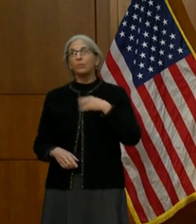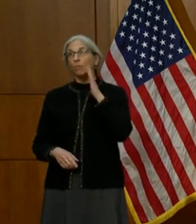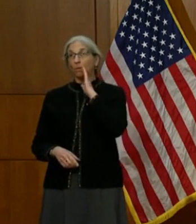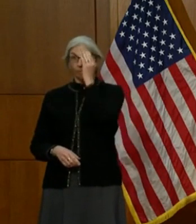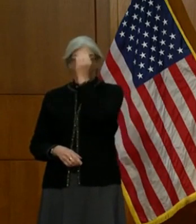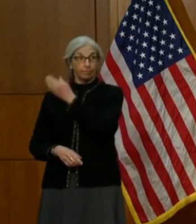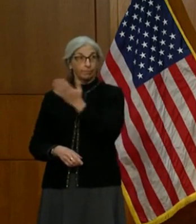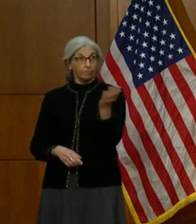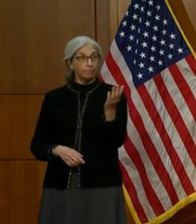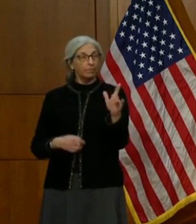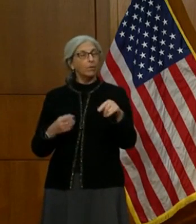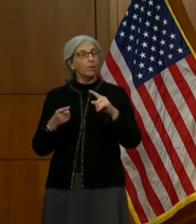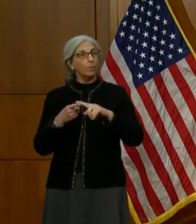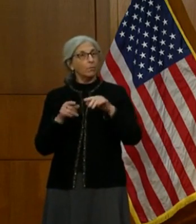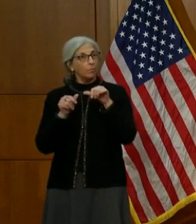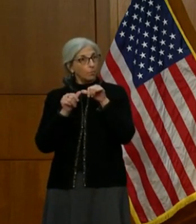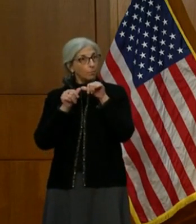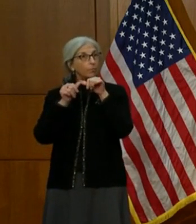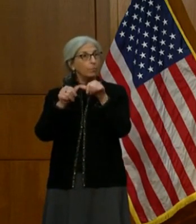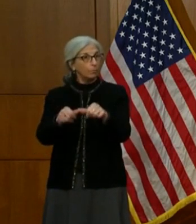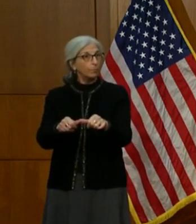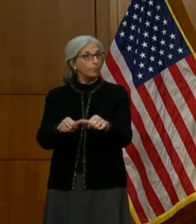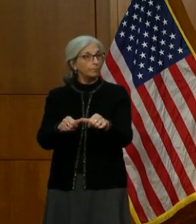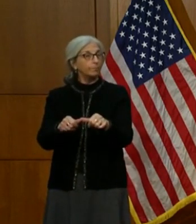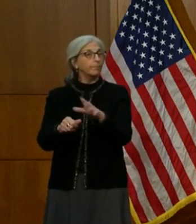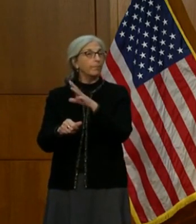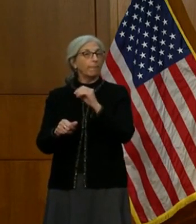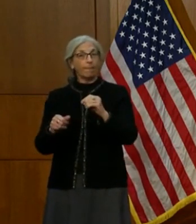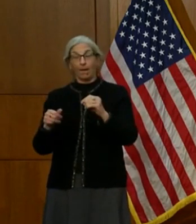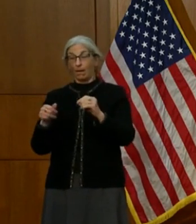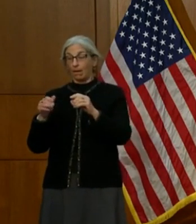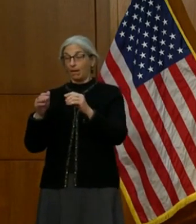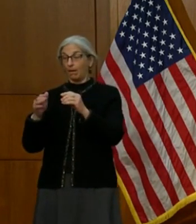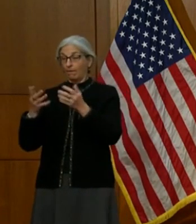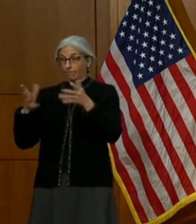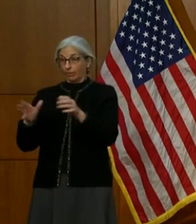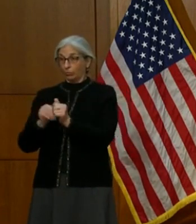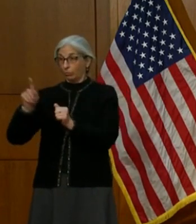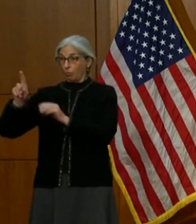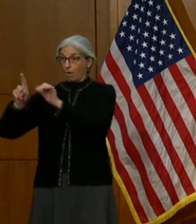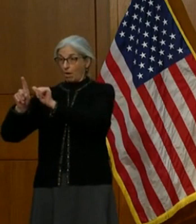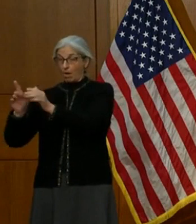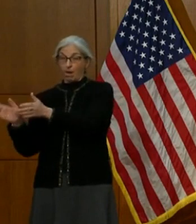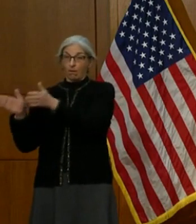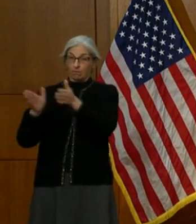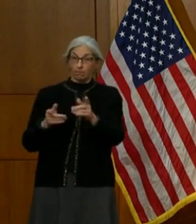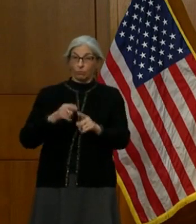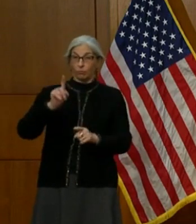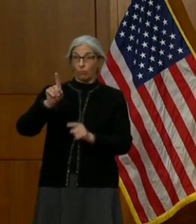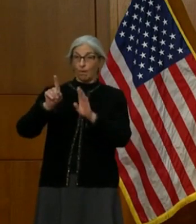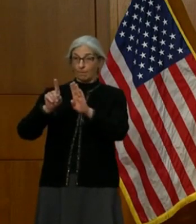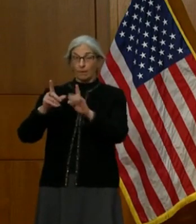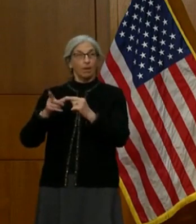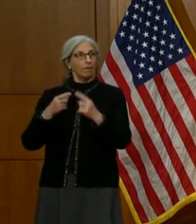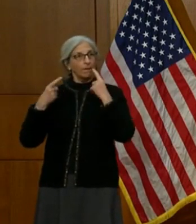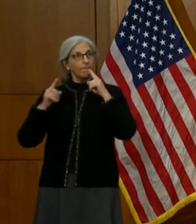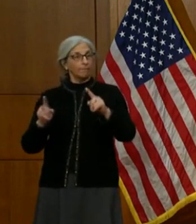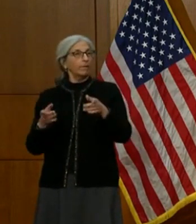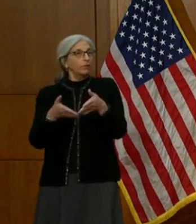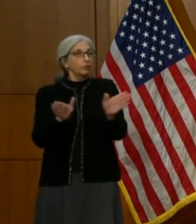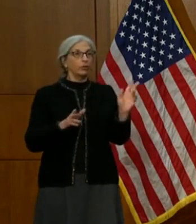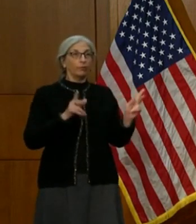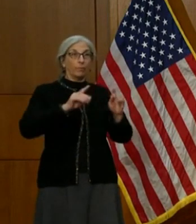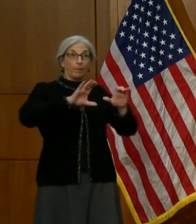move forward with this and get into phase 1B and then finally into the general population. I hope that everybody